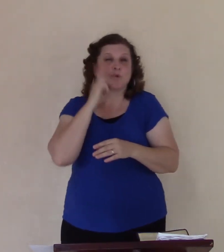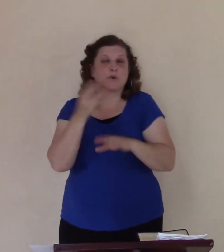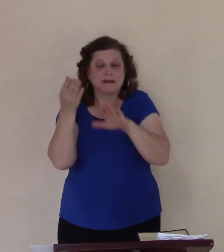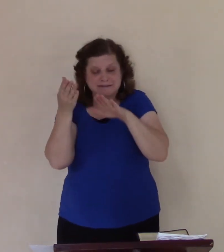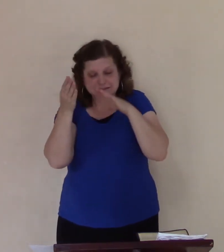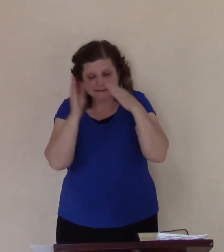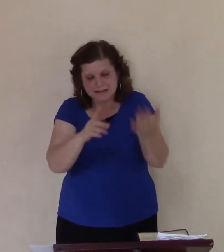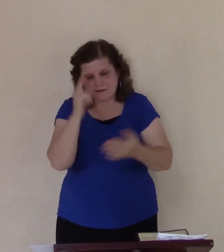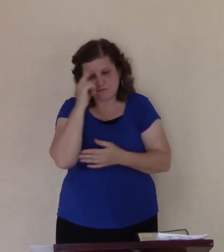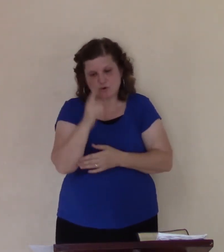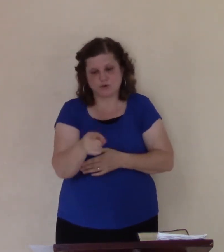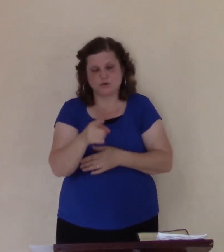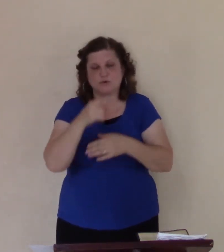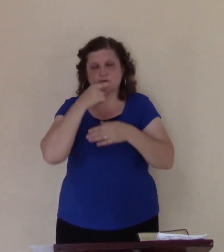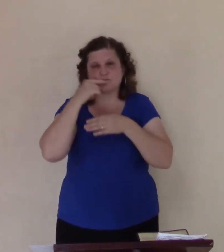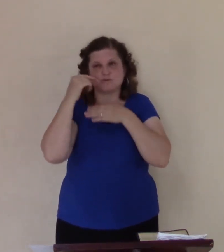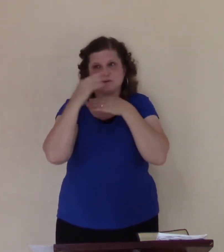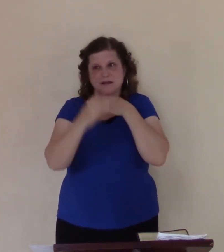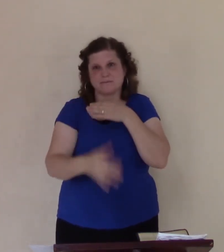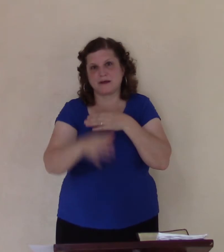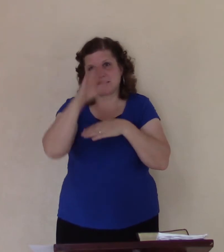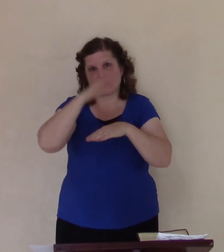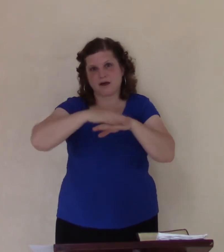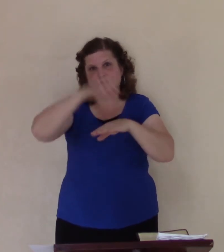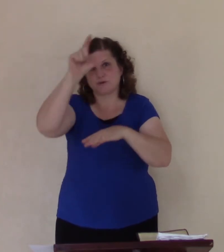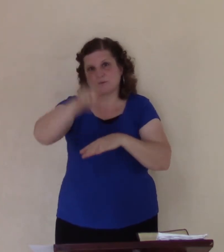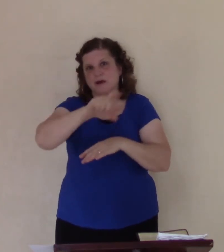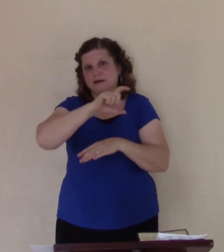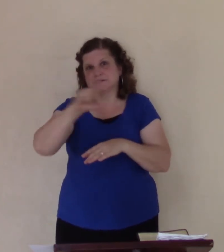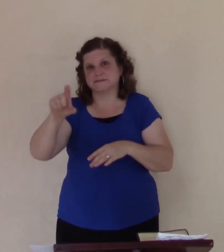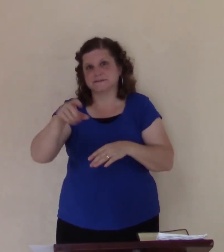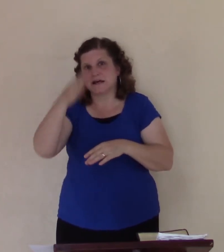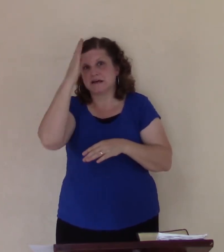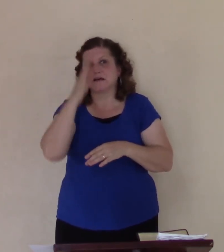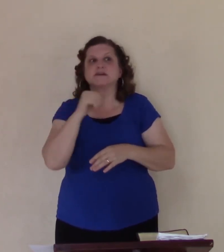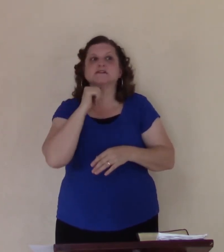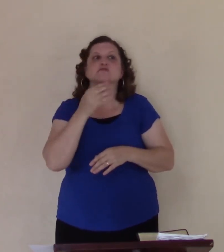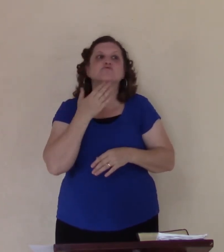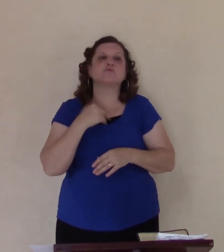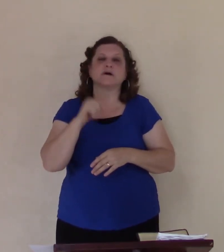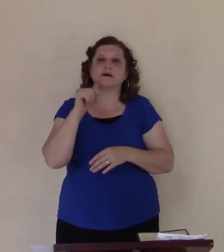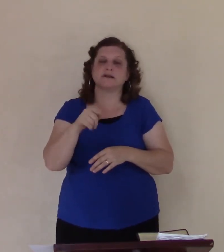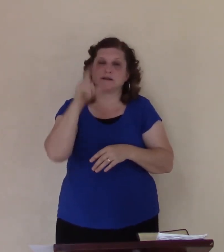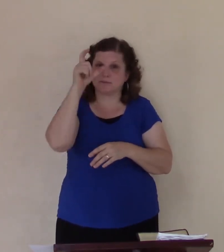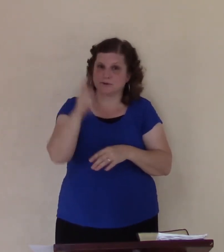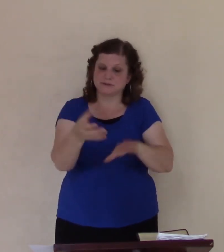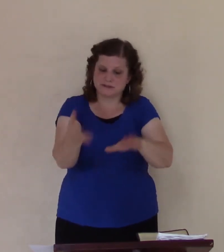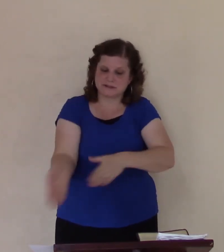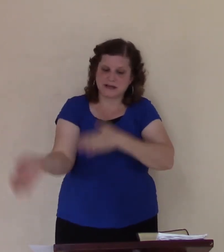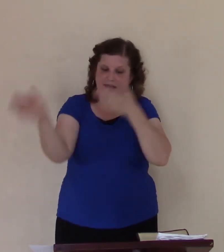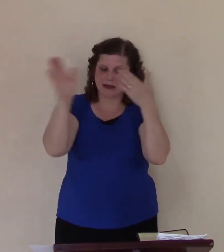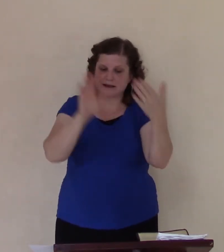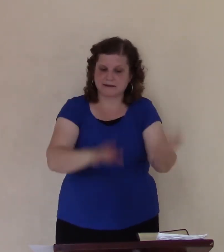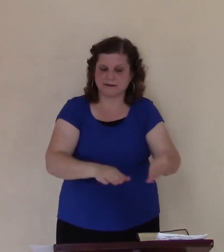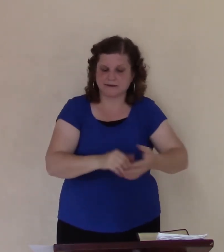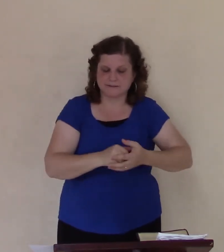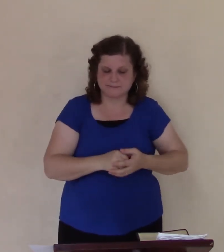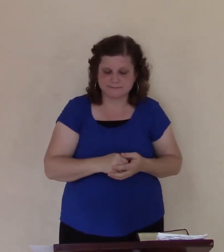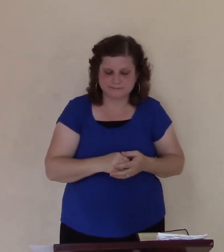shed, to live for one of us. God is not willing, that any should perish. Even these people, of Nineveh, have done such